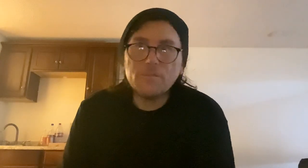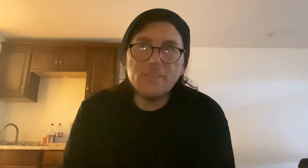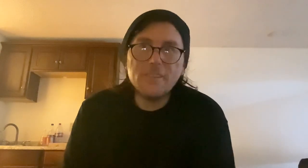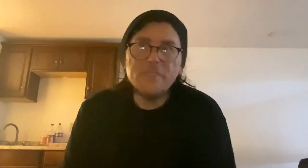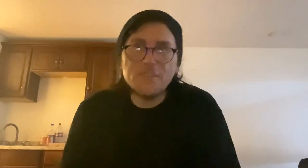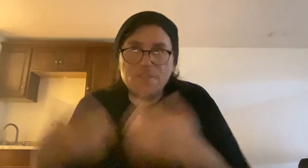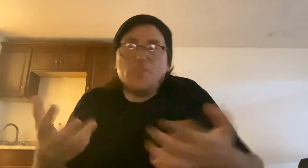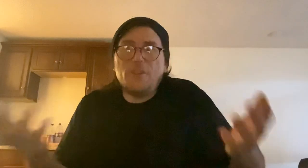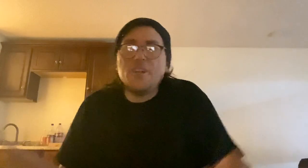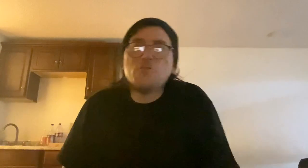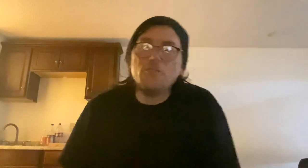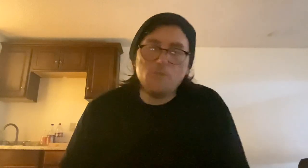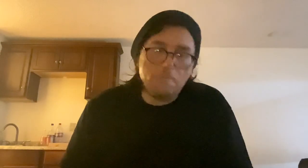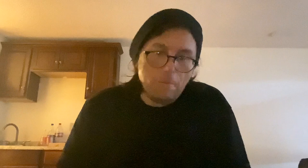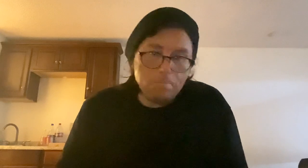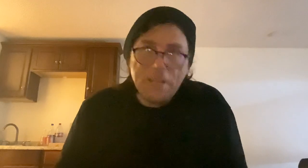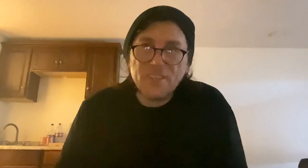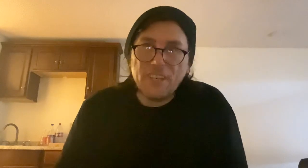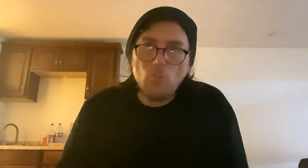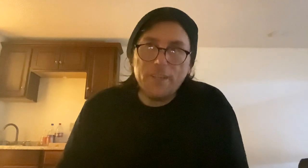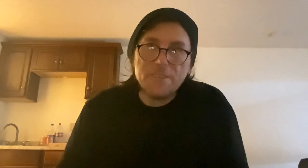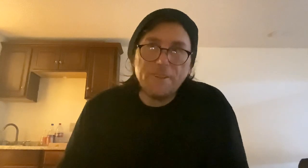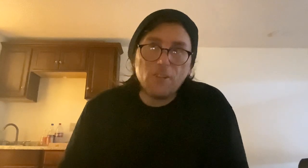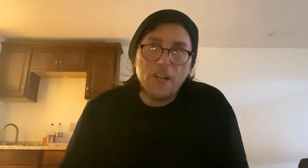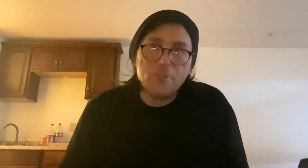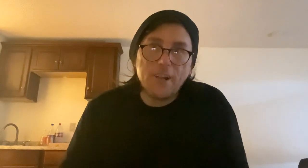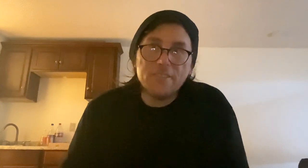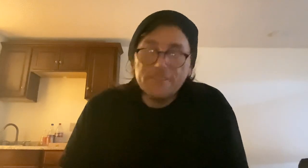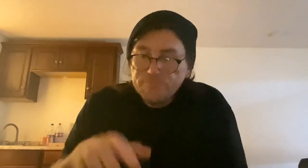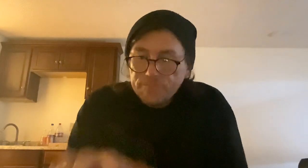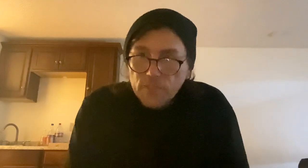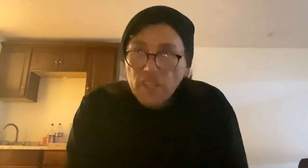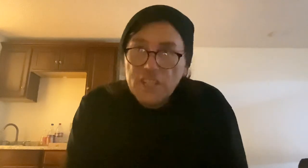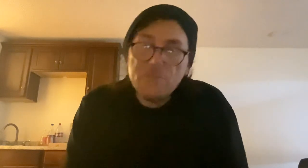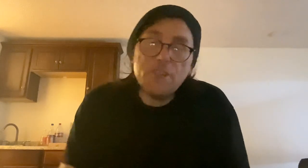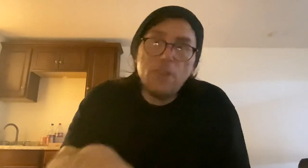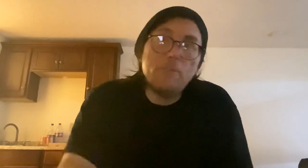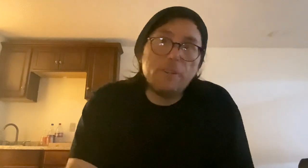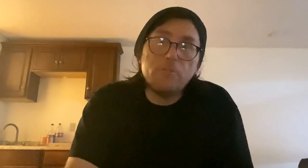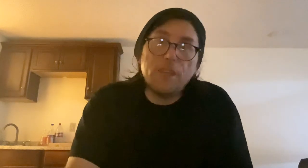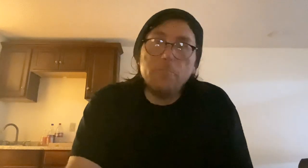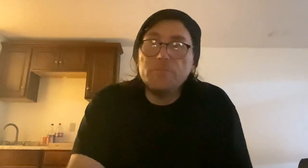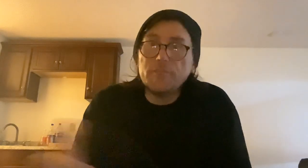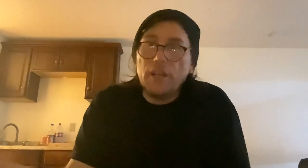so you're not screwed over. But basically, you want is a fair contract. It's fair to you and fair for them, you know.